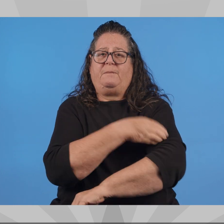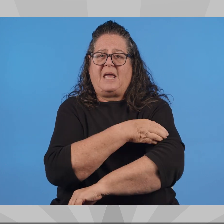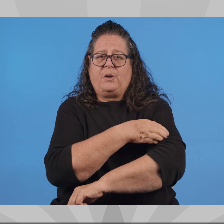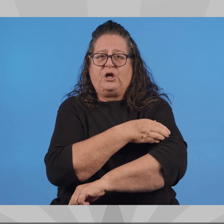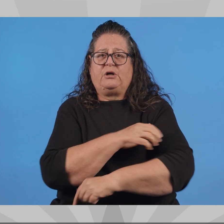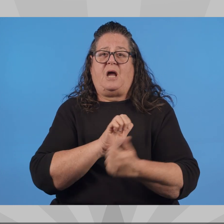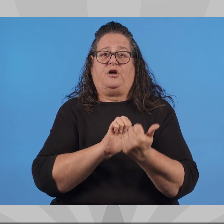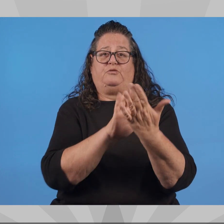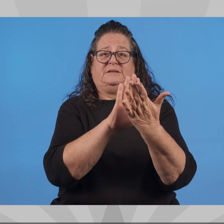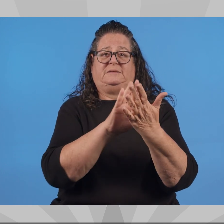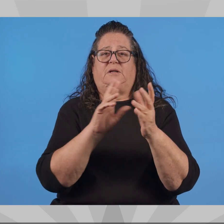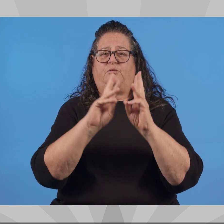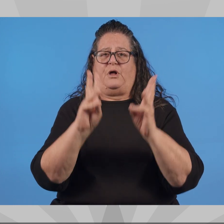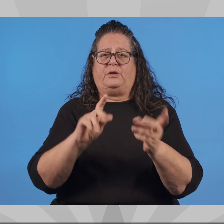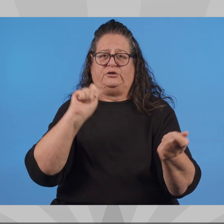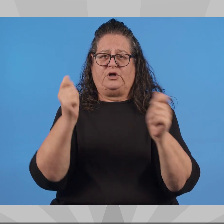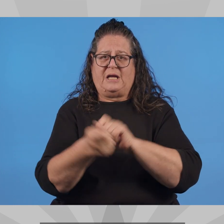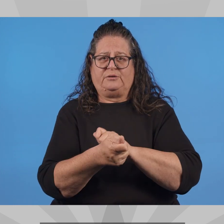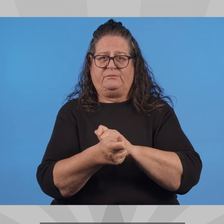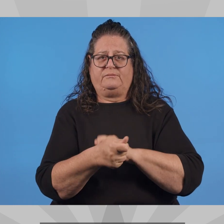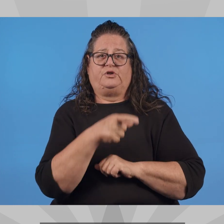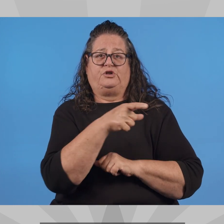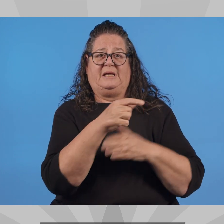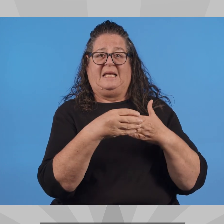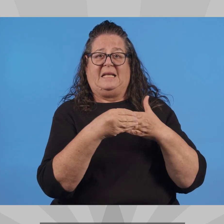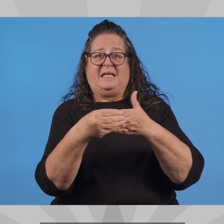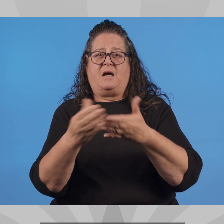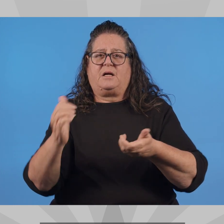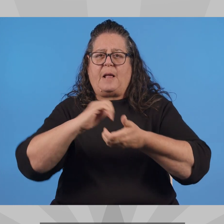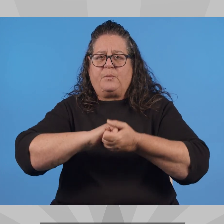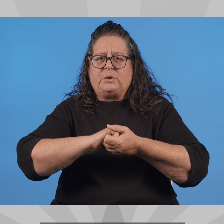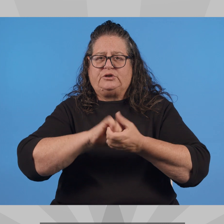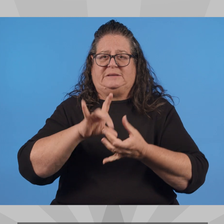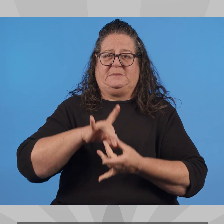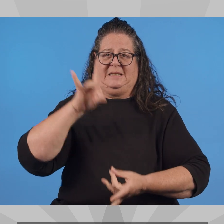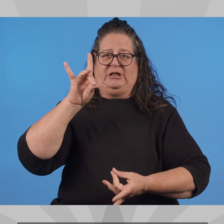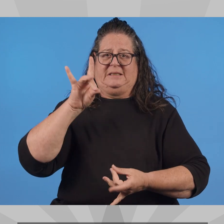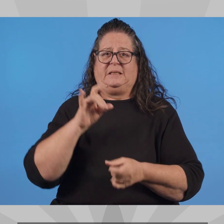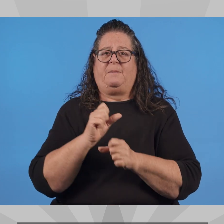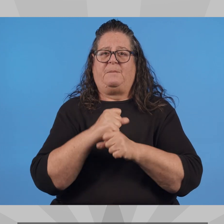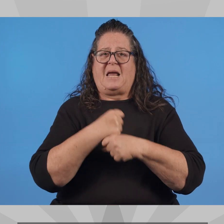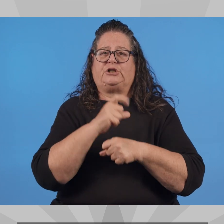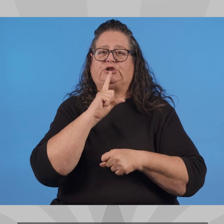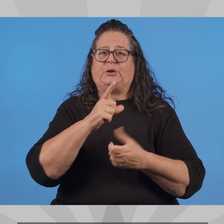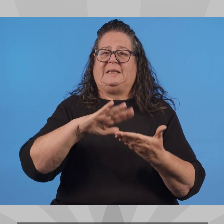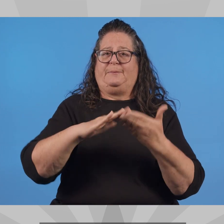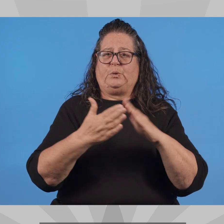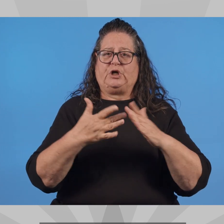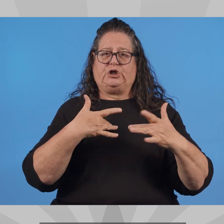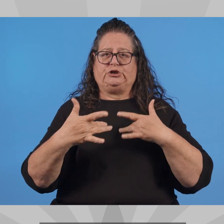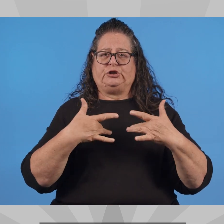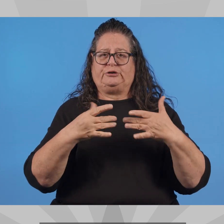and promoting renewable energy initiatives to address climate change. She leads with a collaborative spirit,